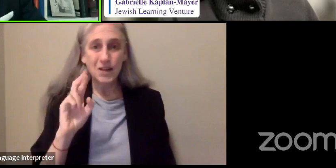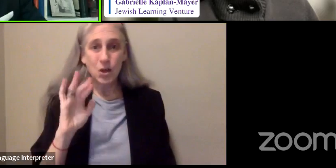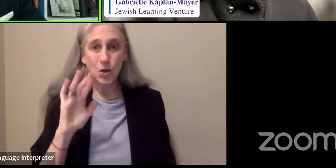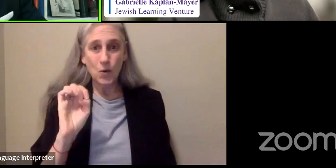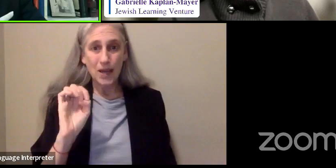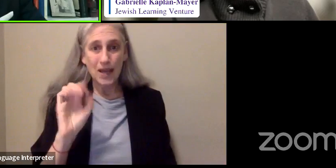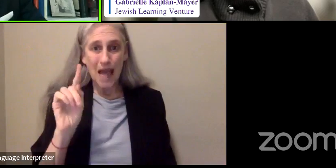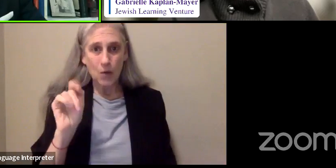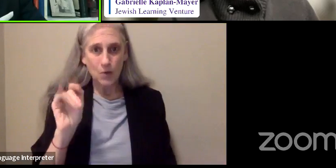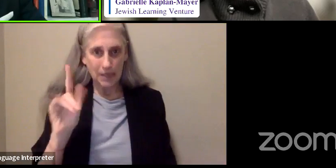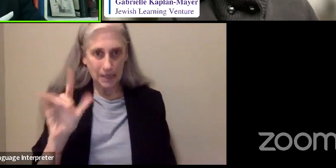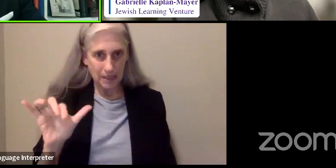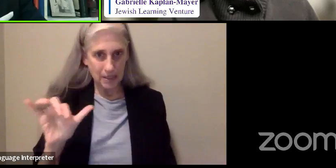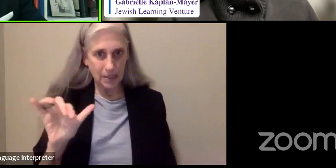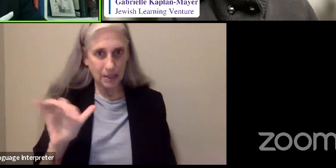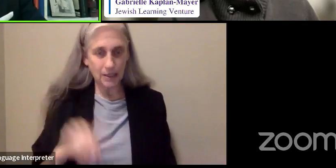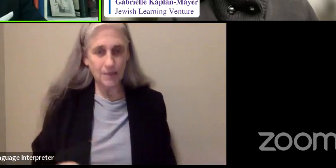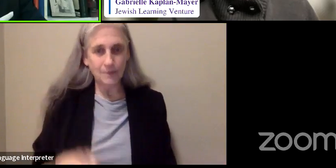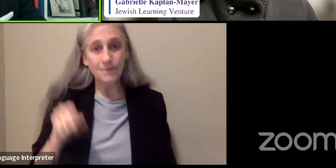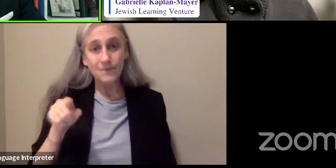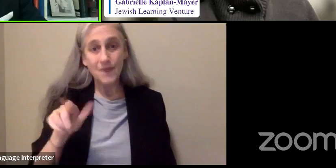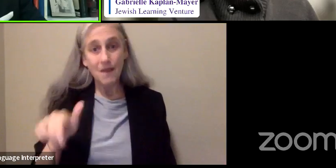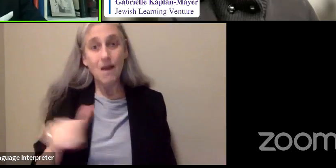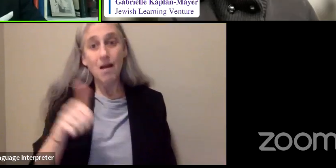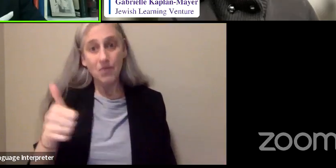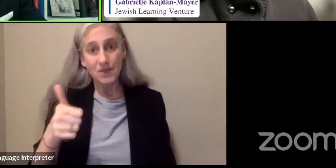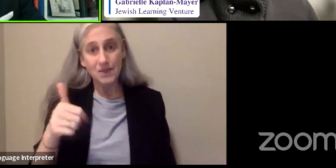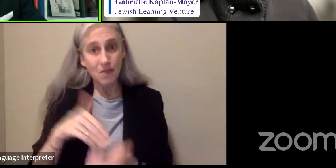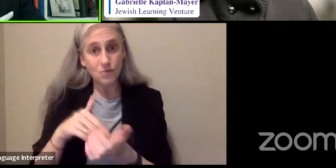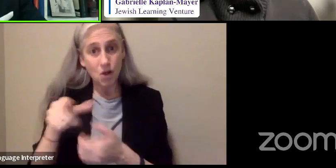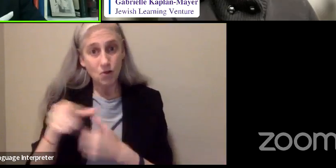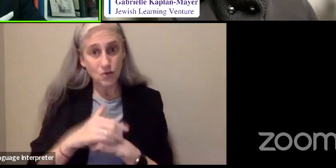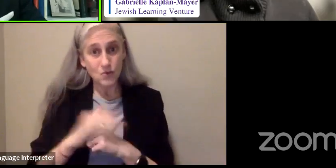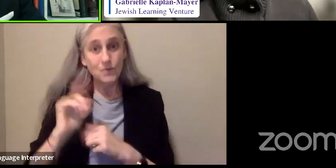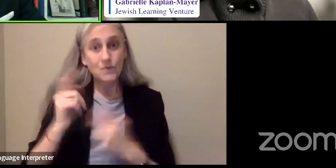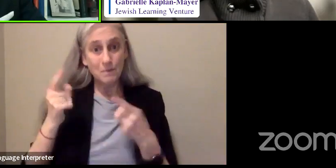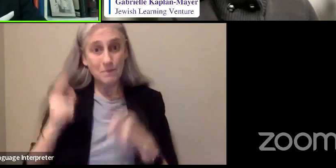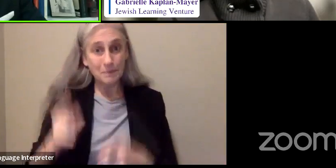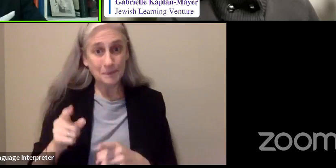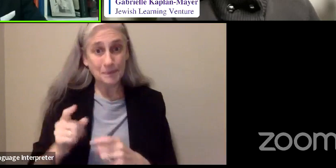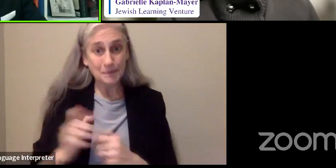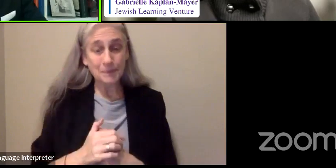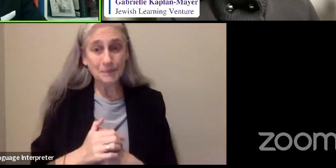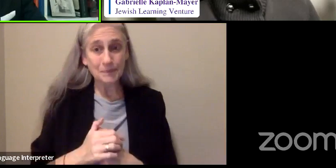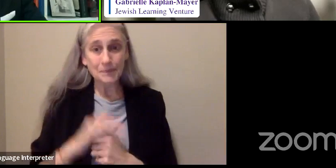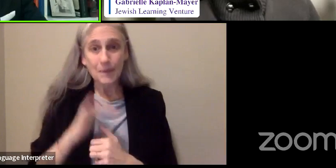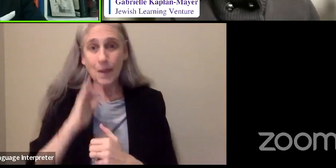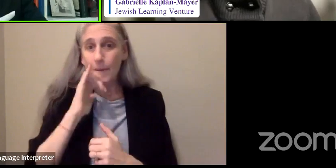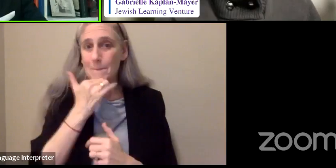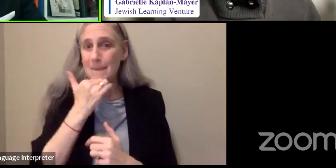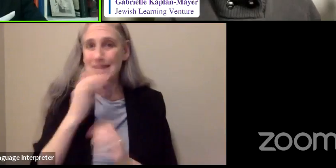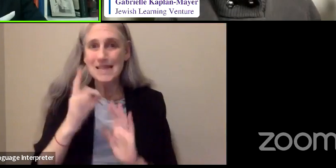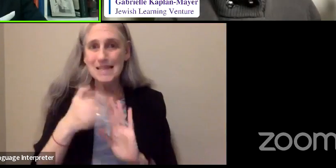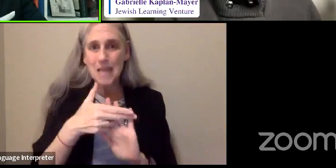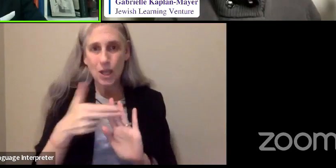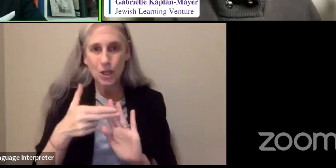And he, as it turns out, misdiagnosed